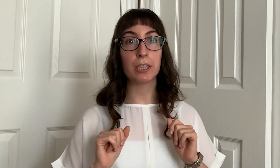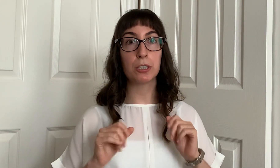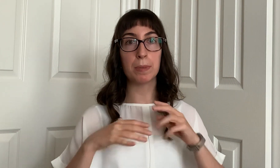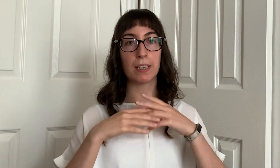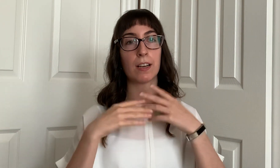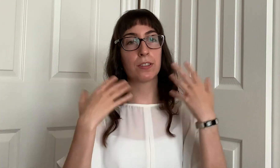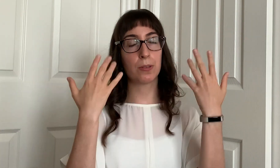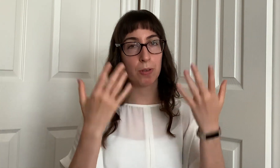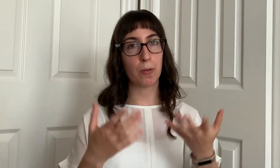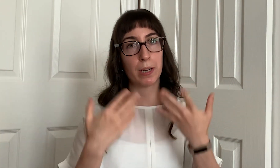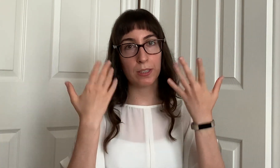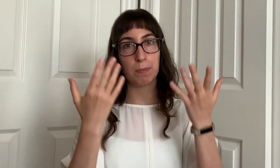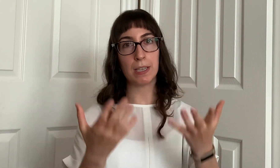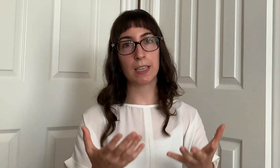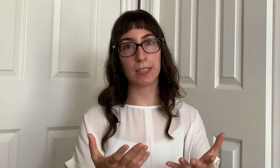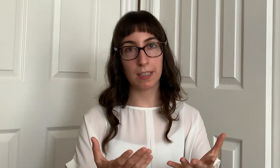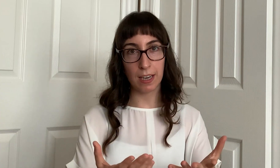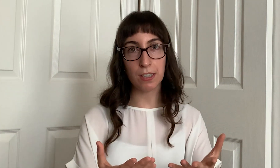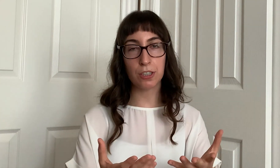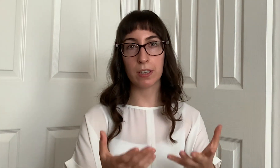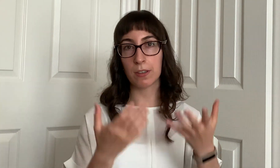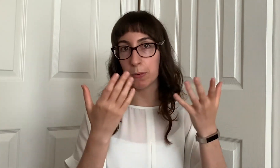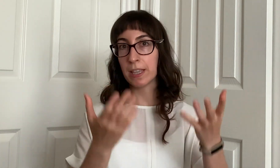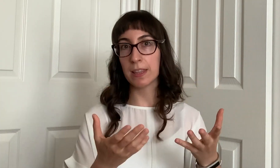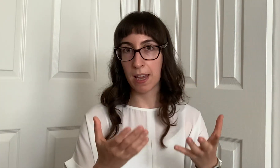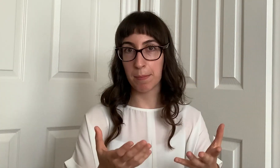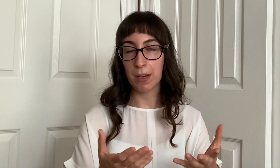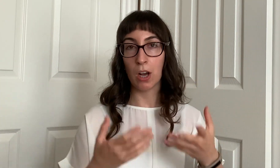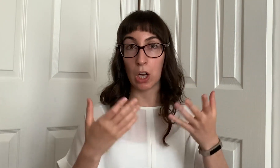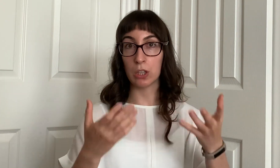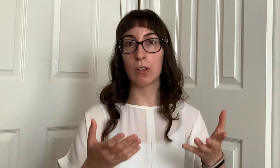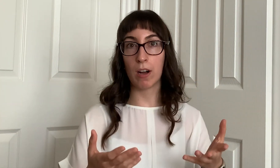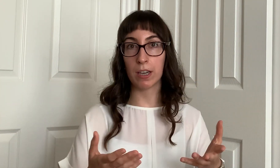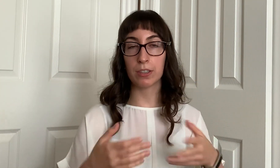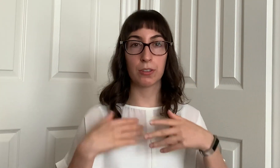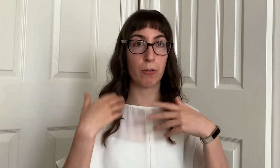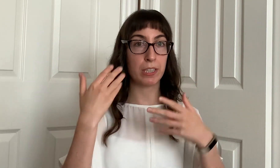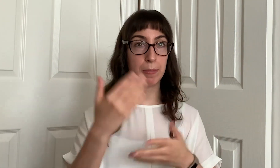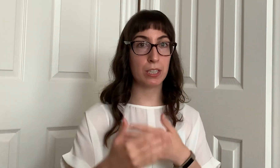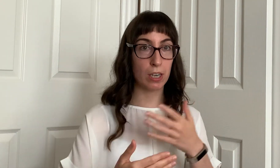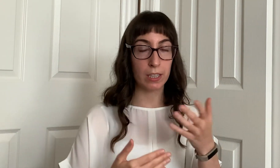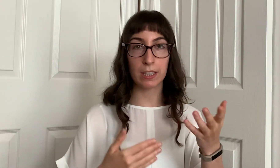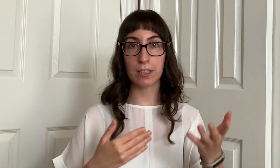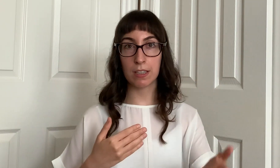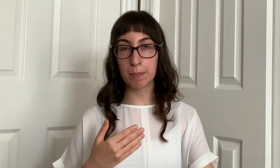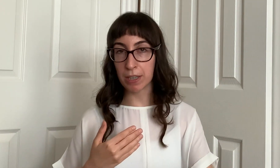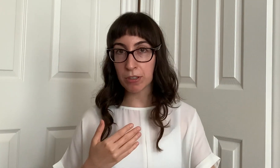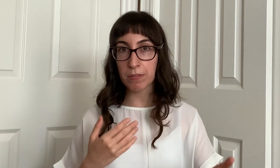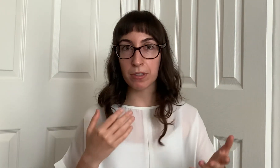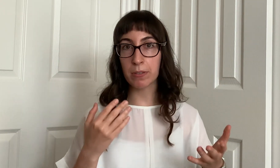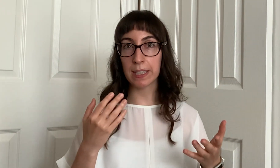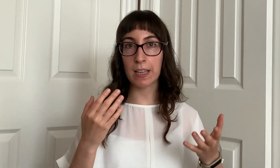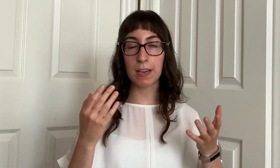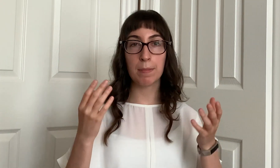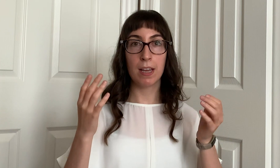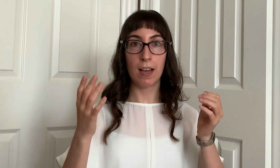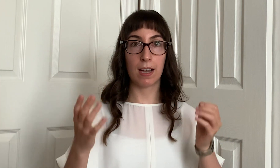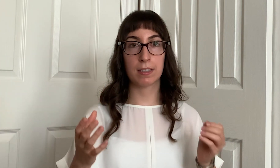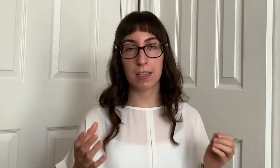because you're going to be engaging with them a lot you're going to be talking to them interviewing them asking